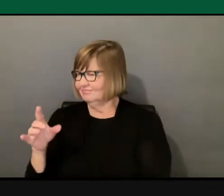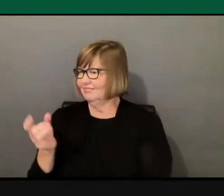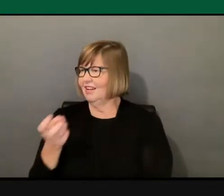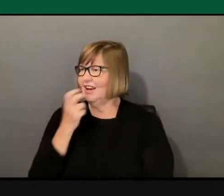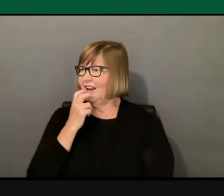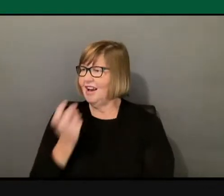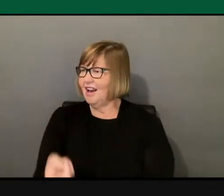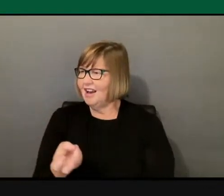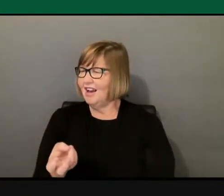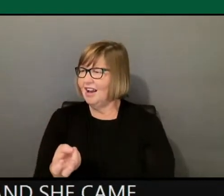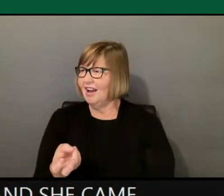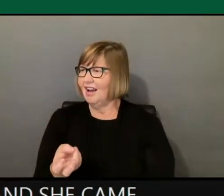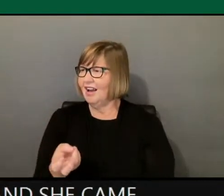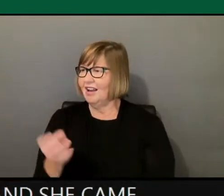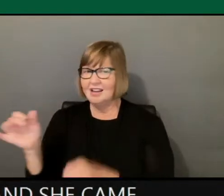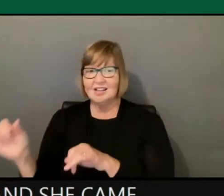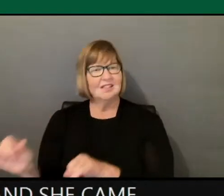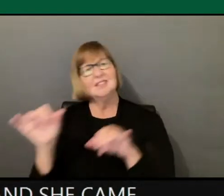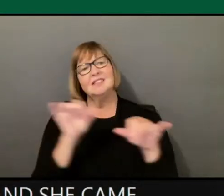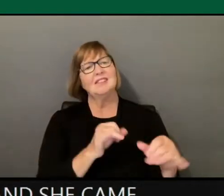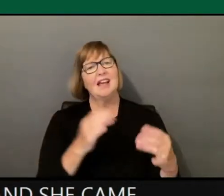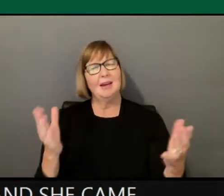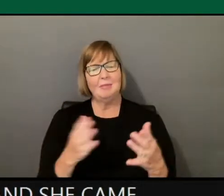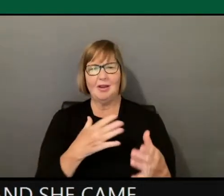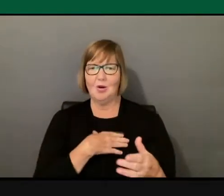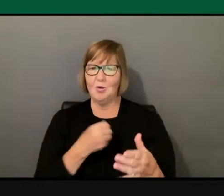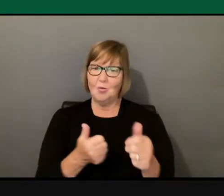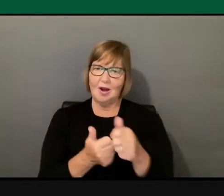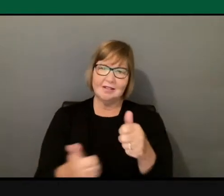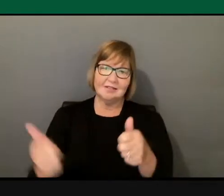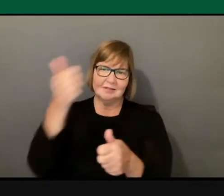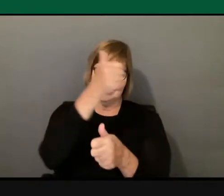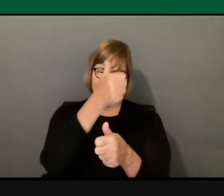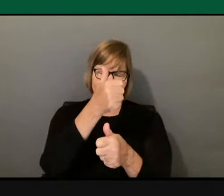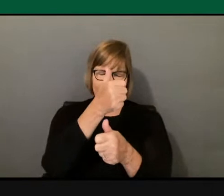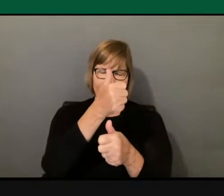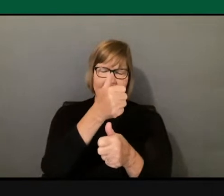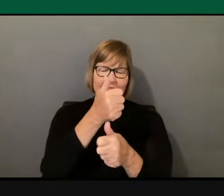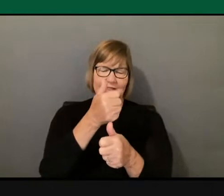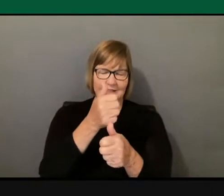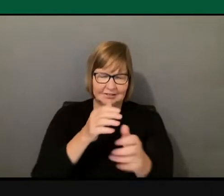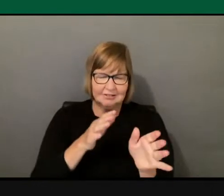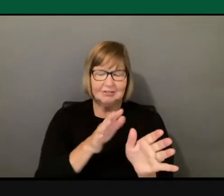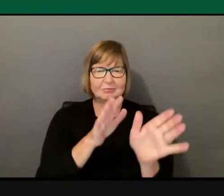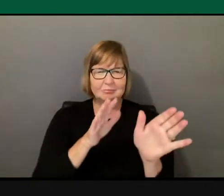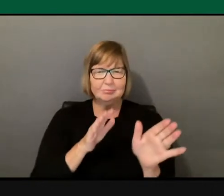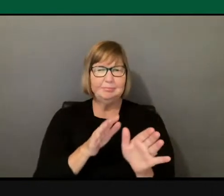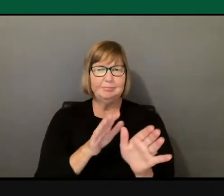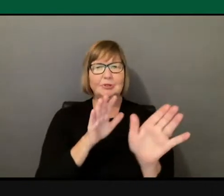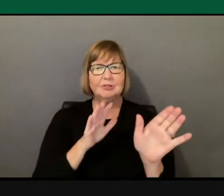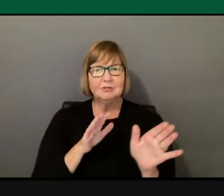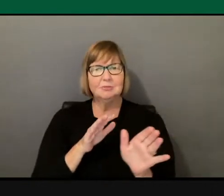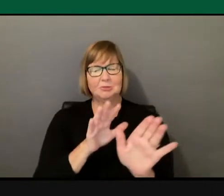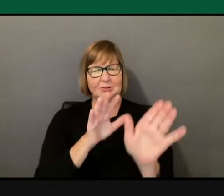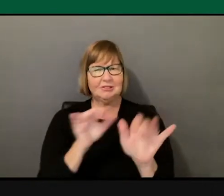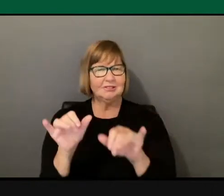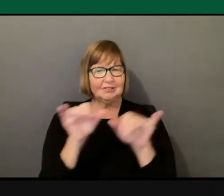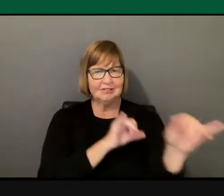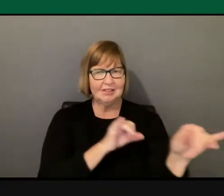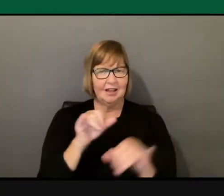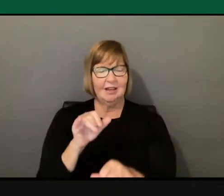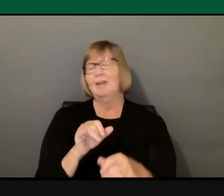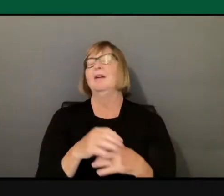on here. You have that white supremacy movement that's pushing this theme. And so she said,